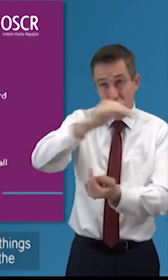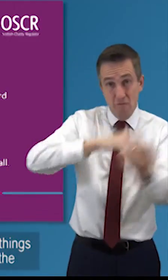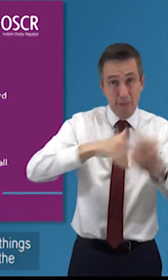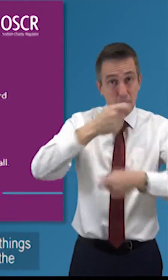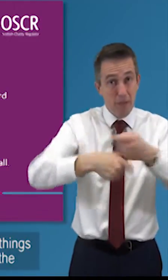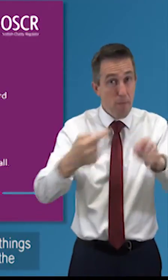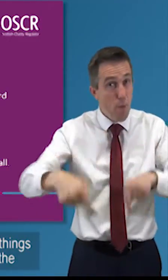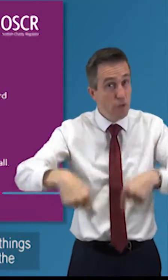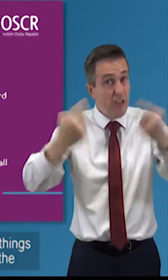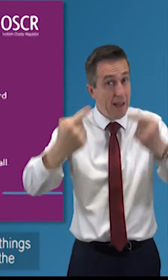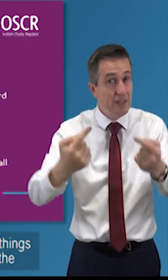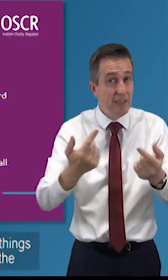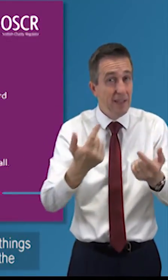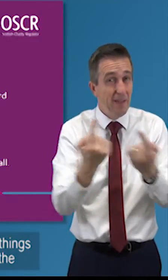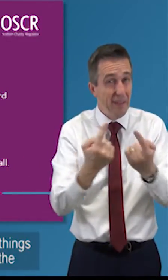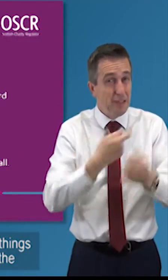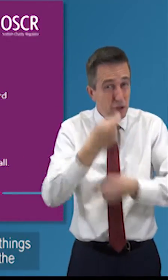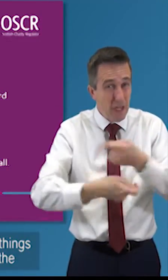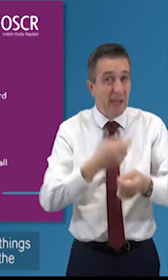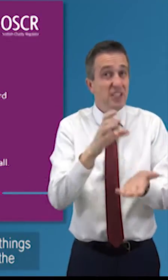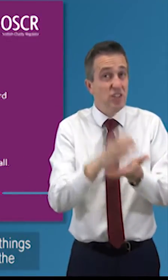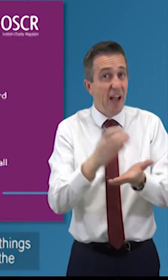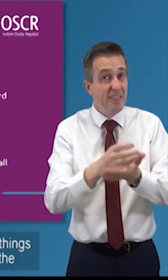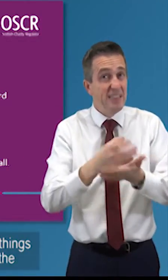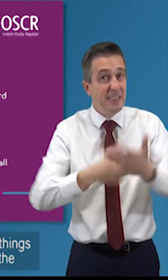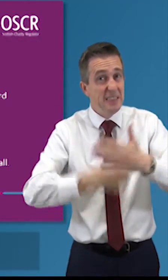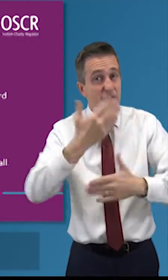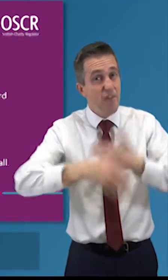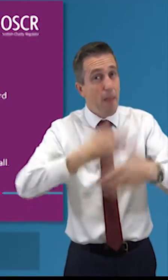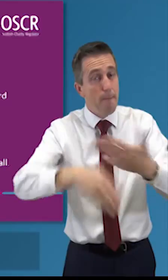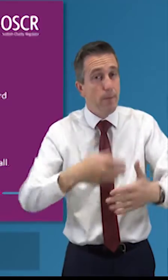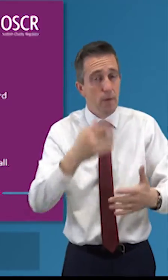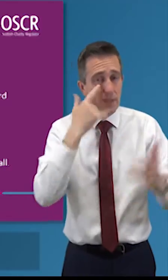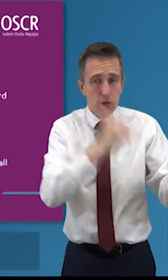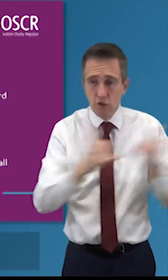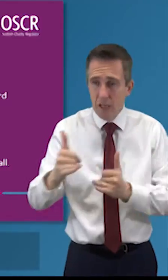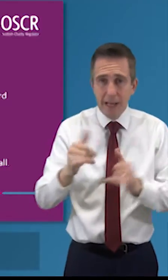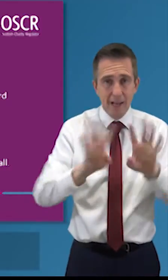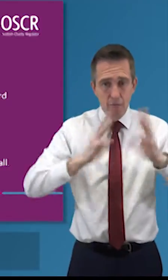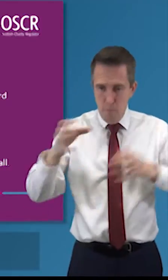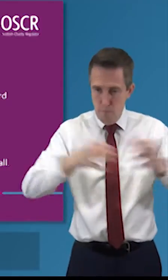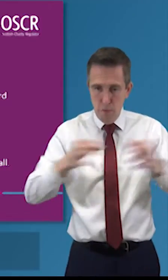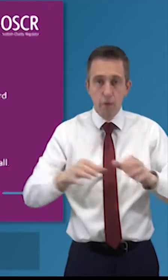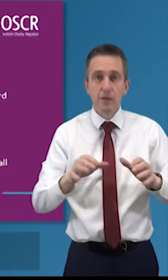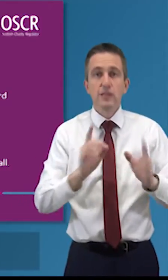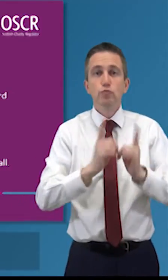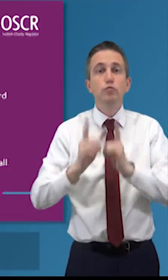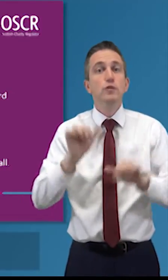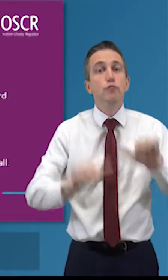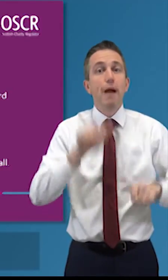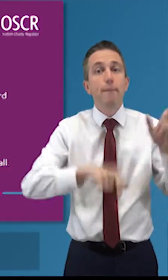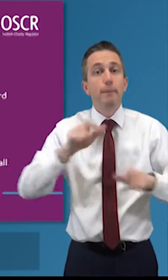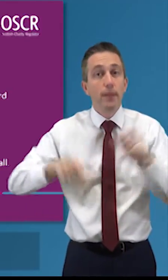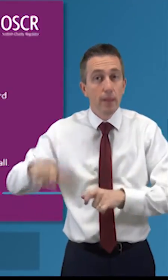challenging as things change as things move on from when they set the charity up are things still right do we still have the right people on board